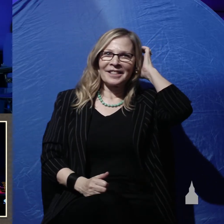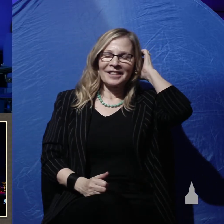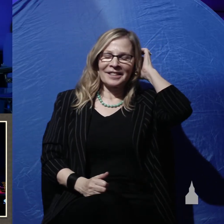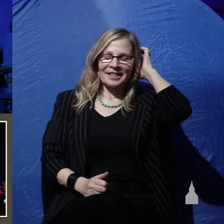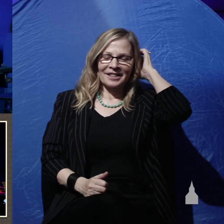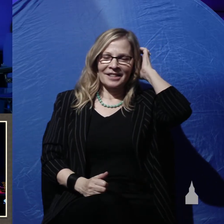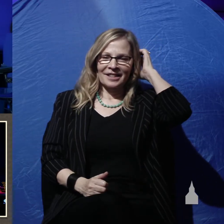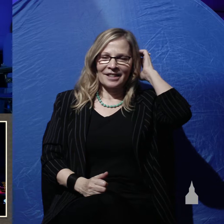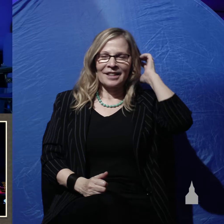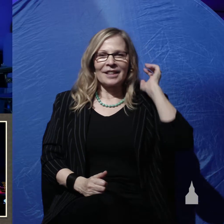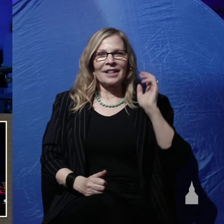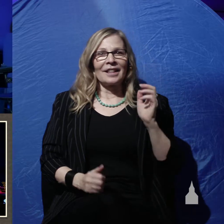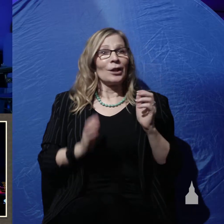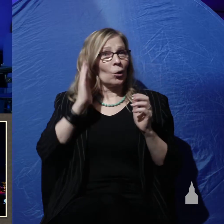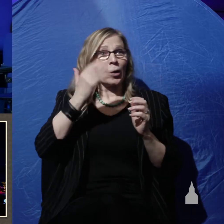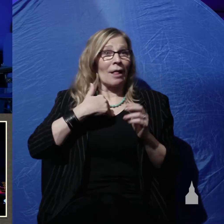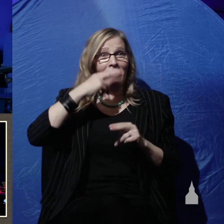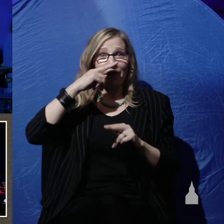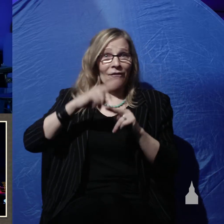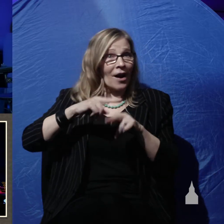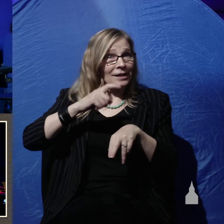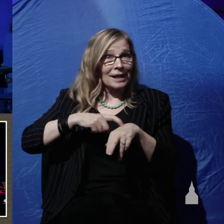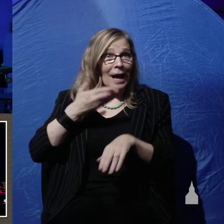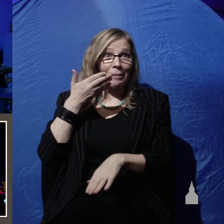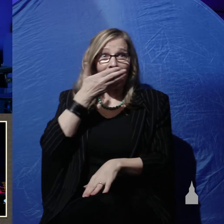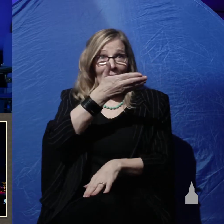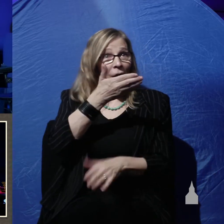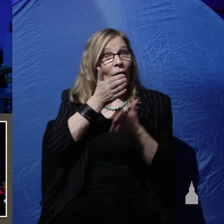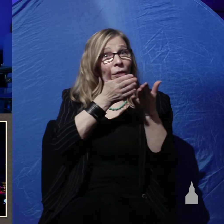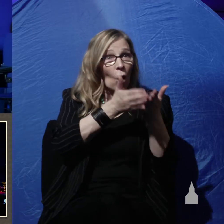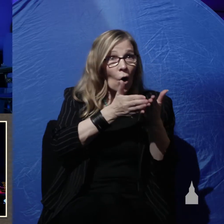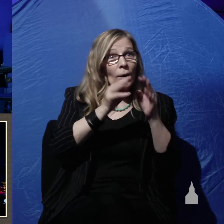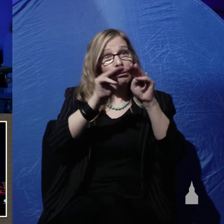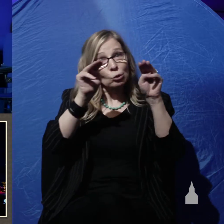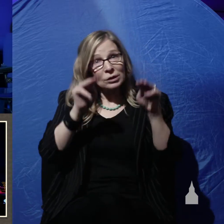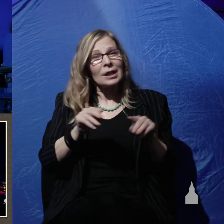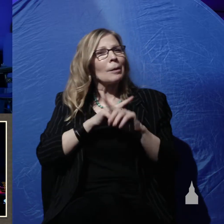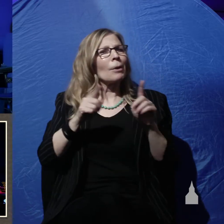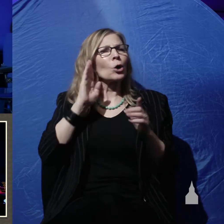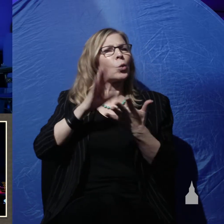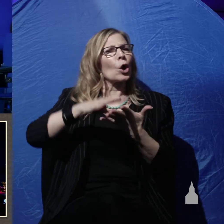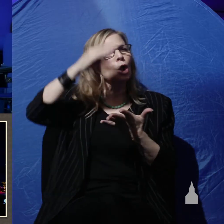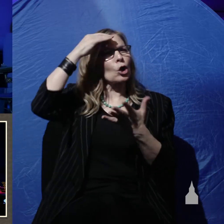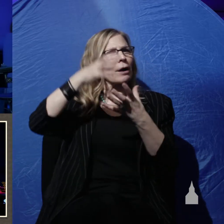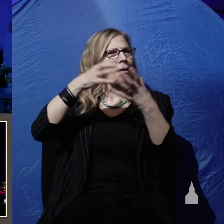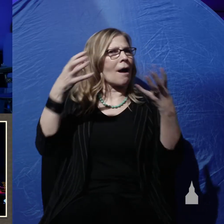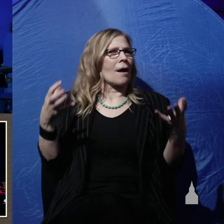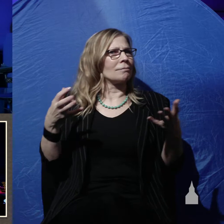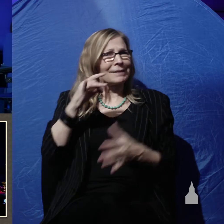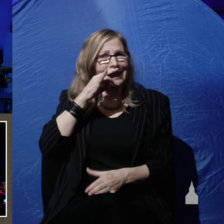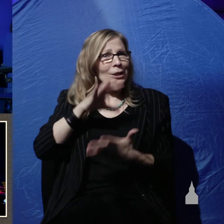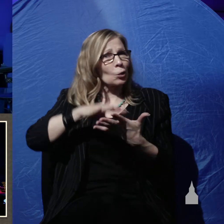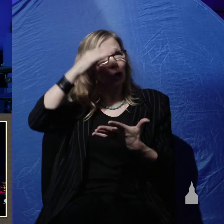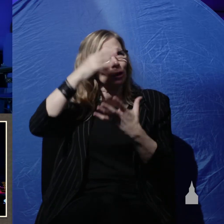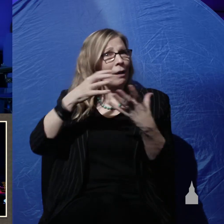You will not only have a fun time at the Ark and the Museum, you will learn a lot and your kids will learn a lot and your faith will be strengthened.